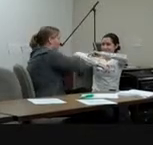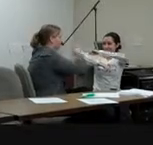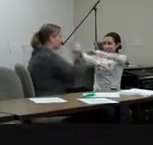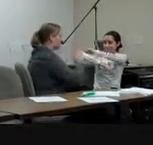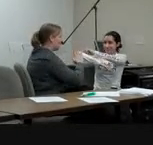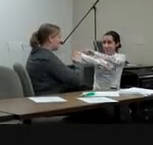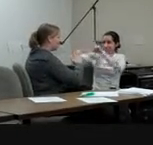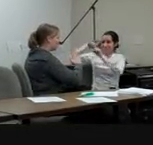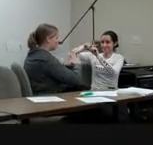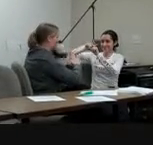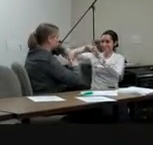oh, negative slope.